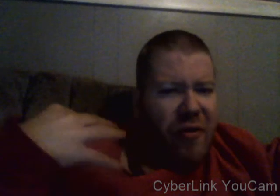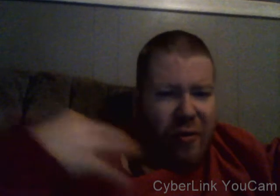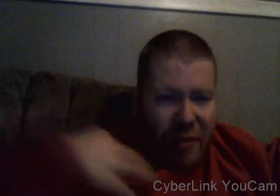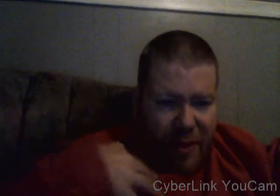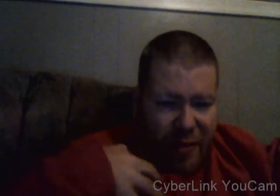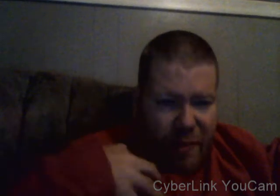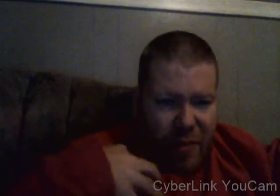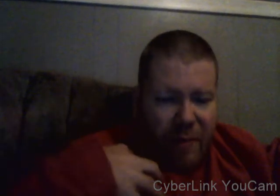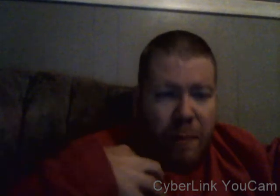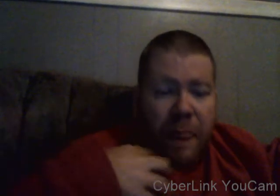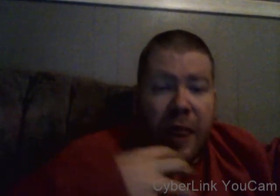like